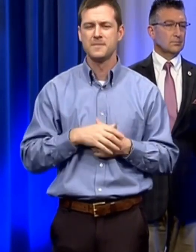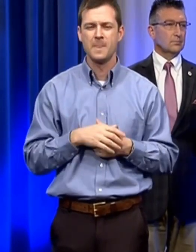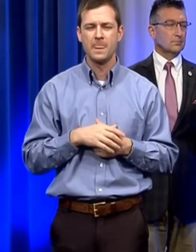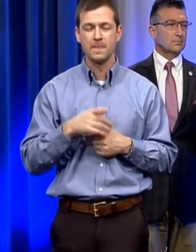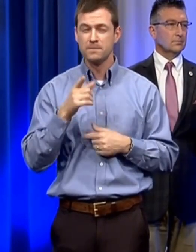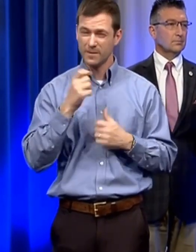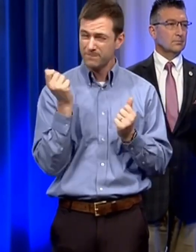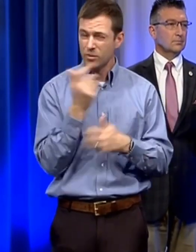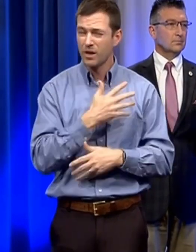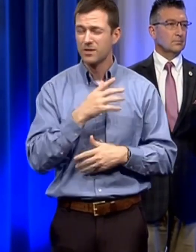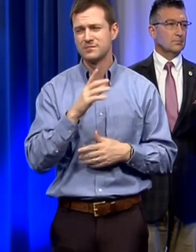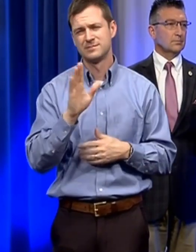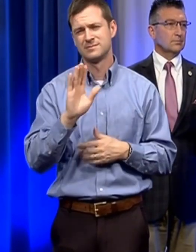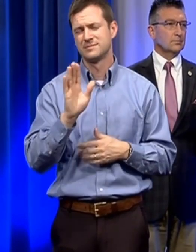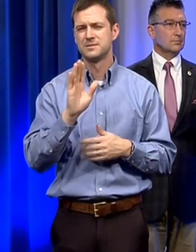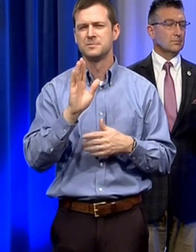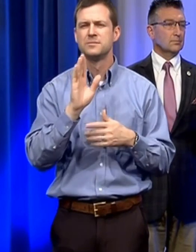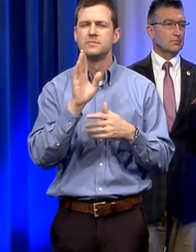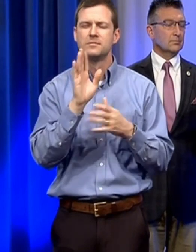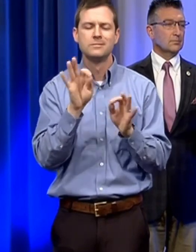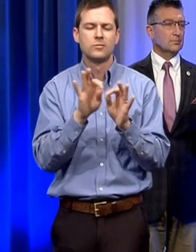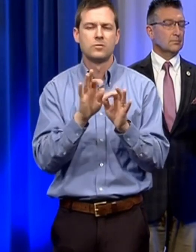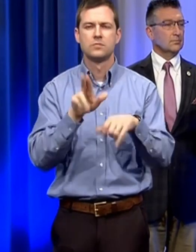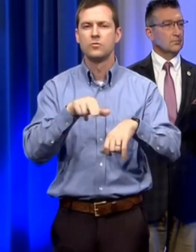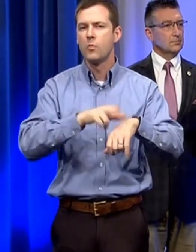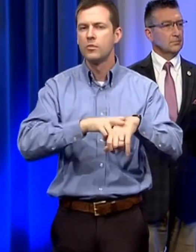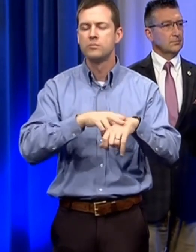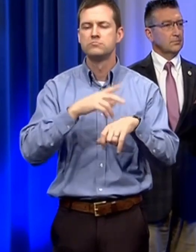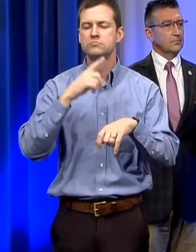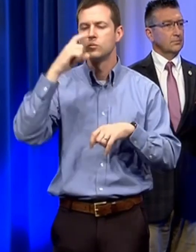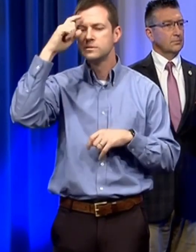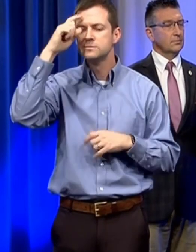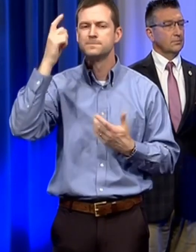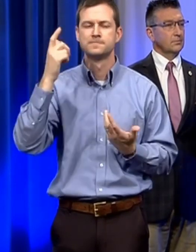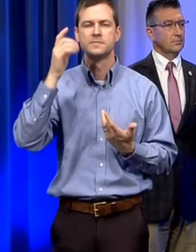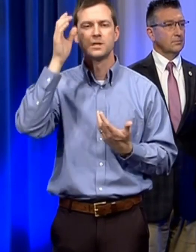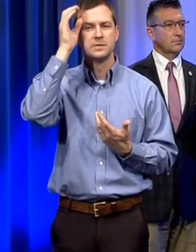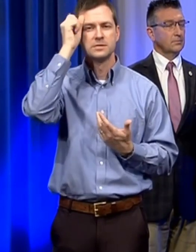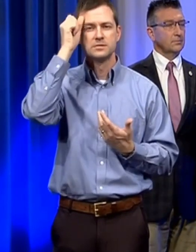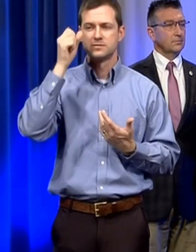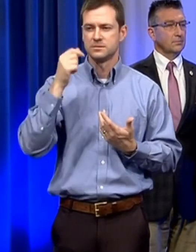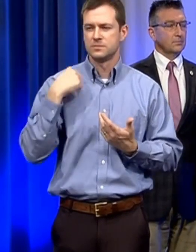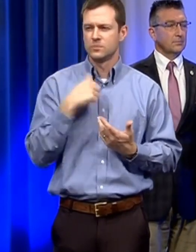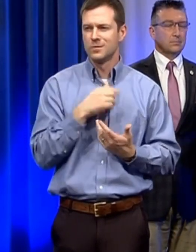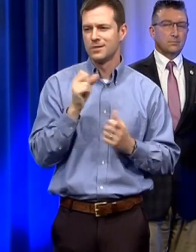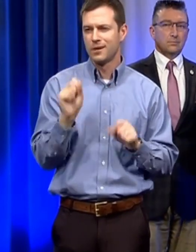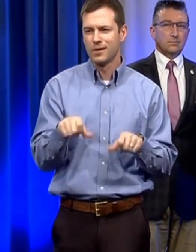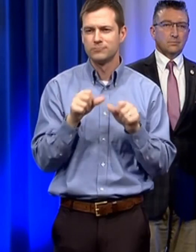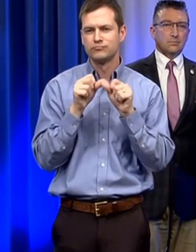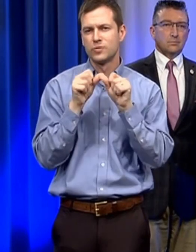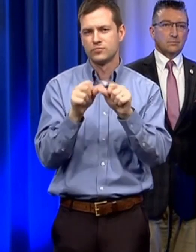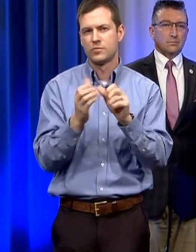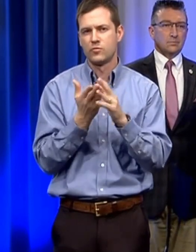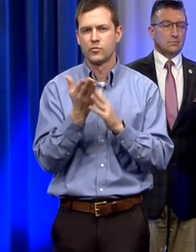at all um i think that they need to use normal uh normal prudence uh and i think together we will be able to get through with